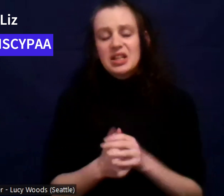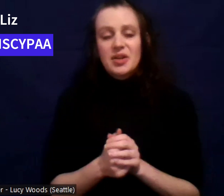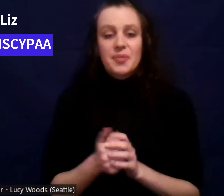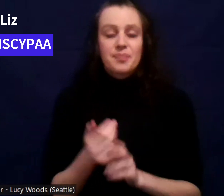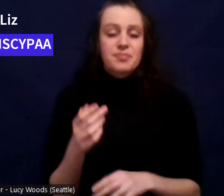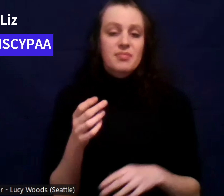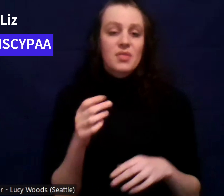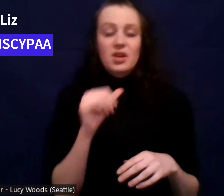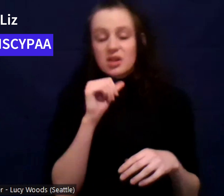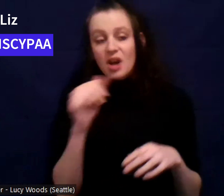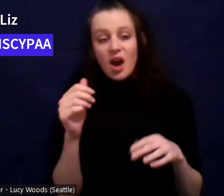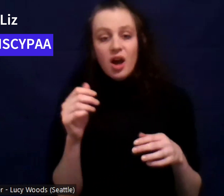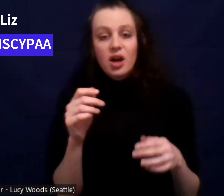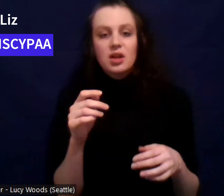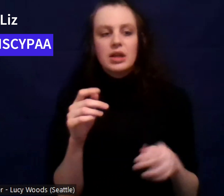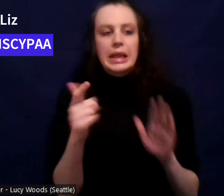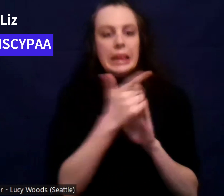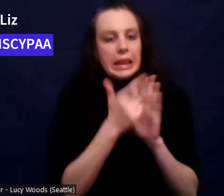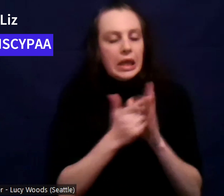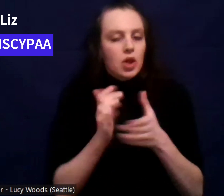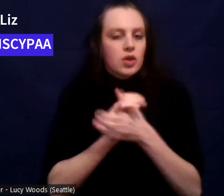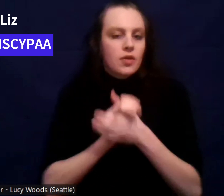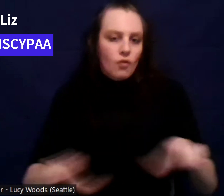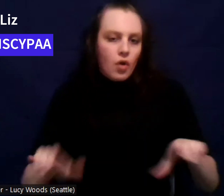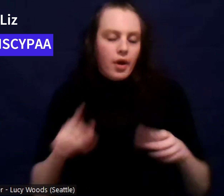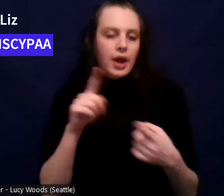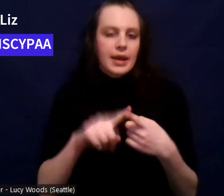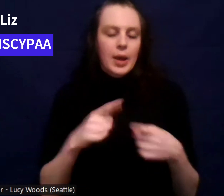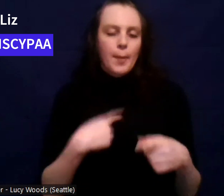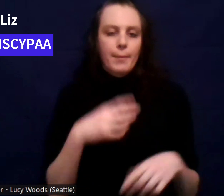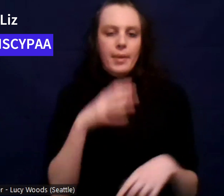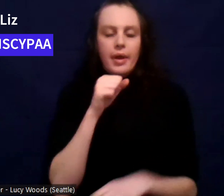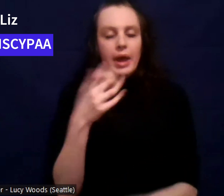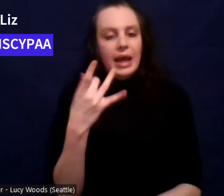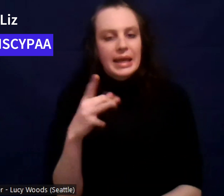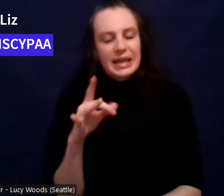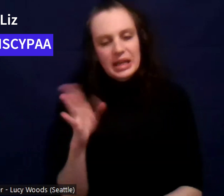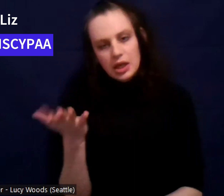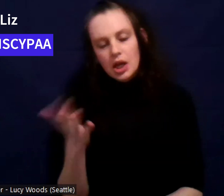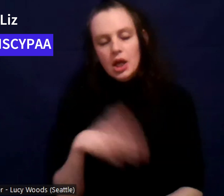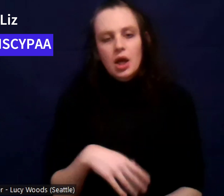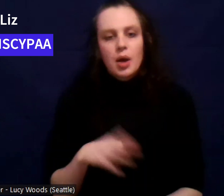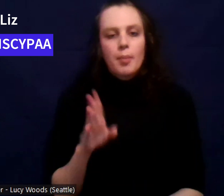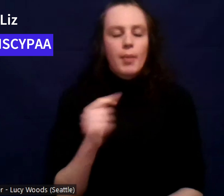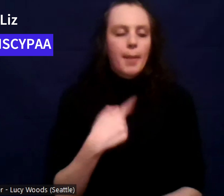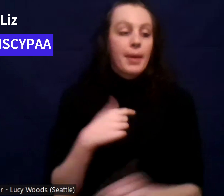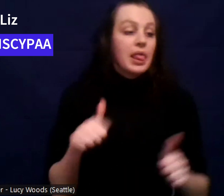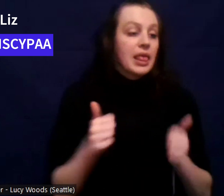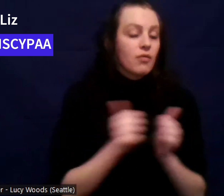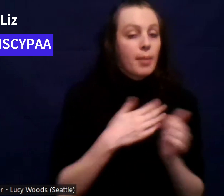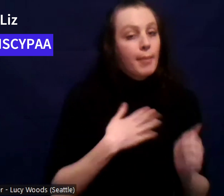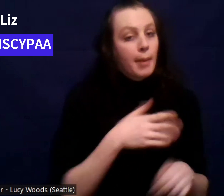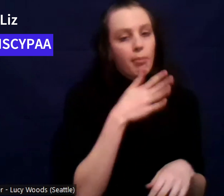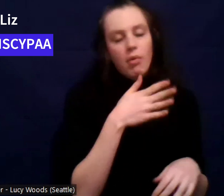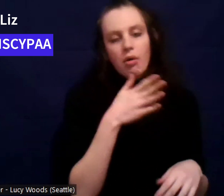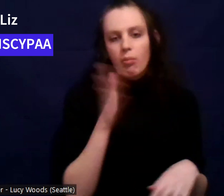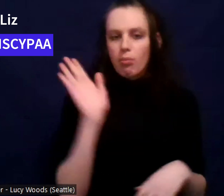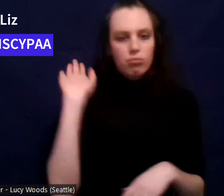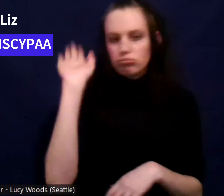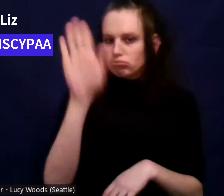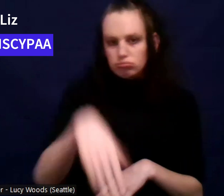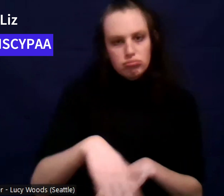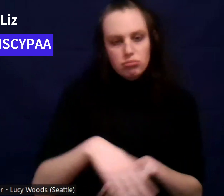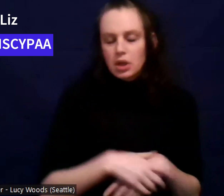18. Um, so I just stayed with my mom the whole time. and I, um,